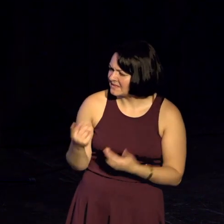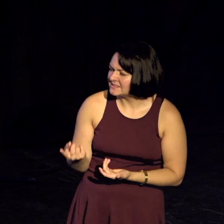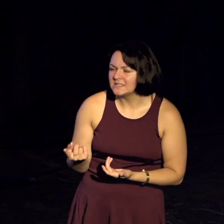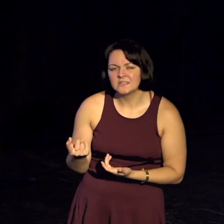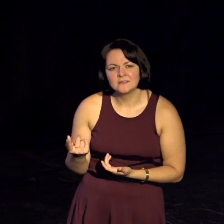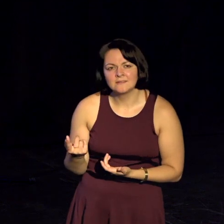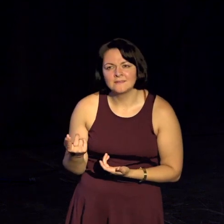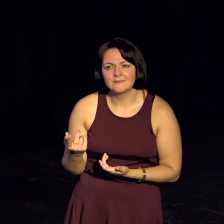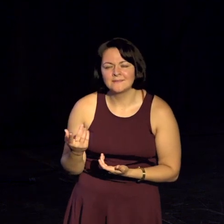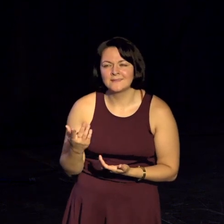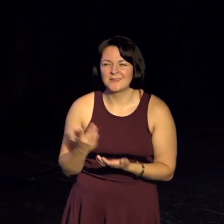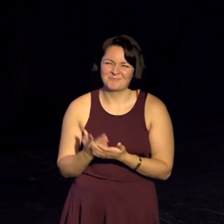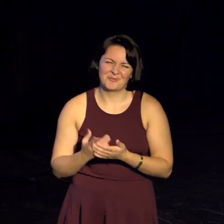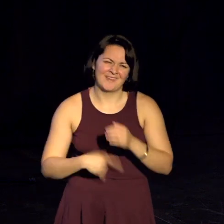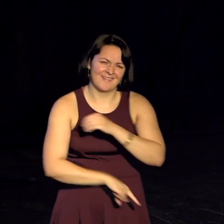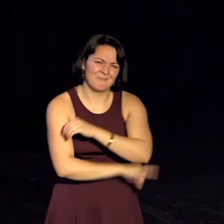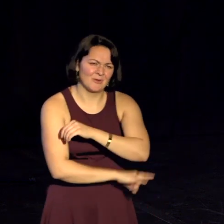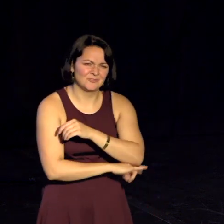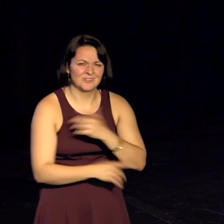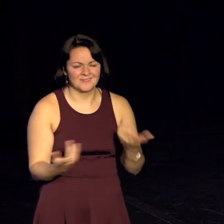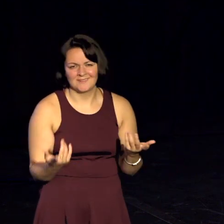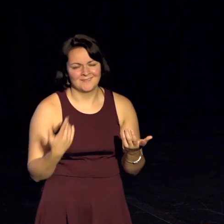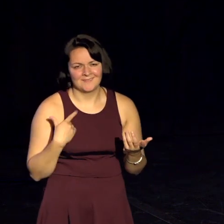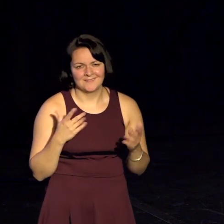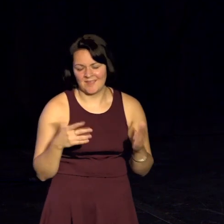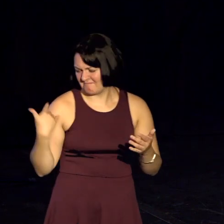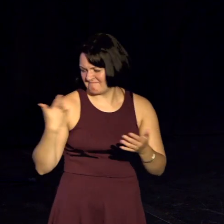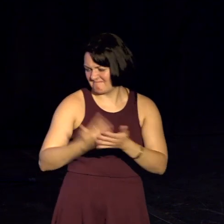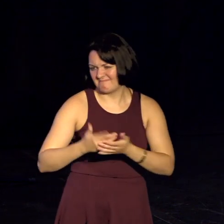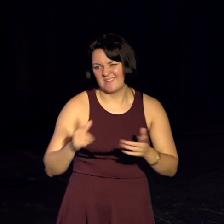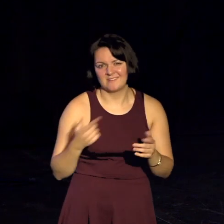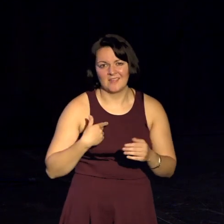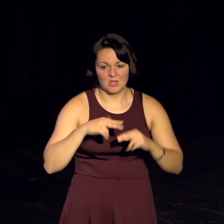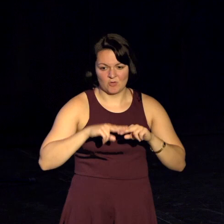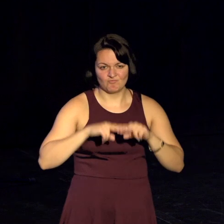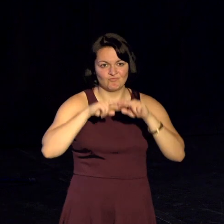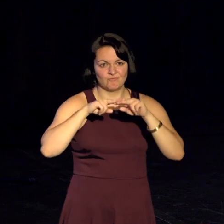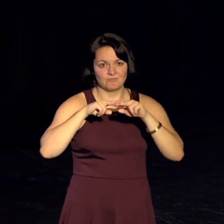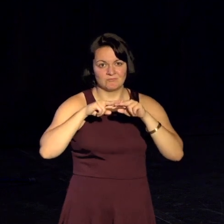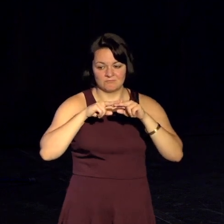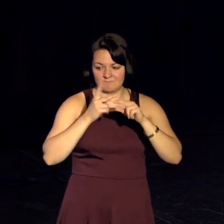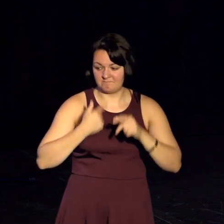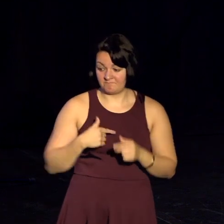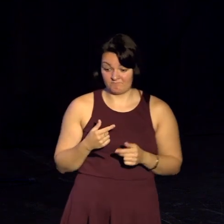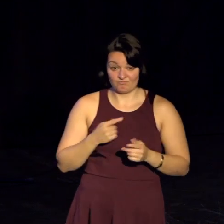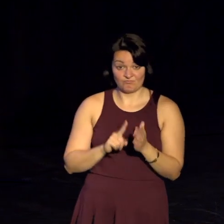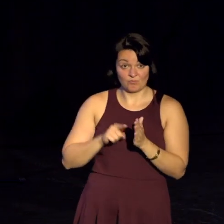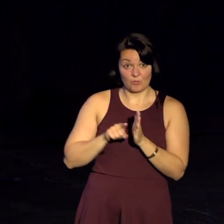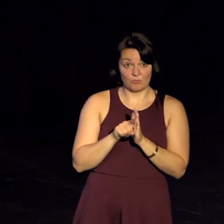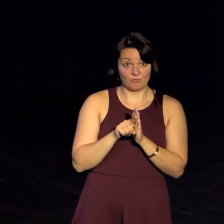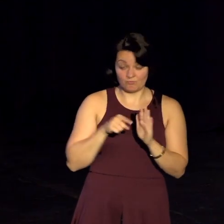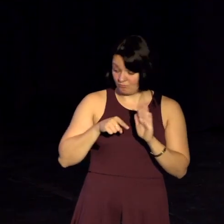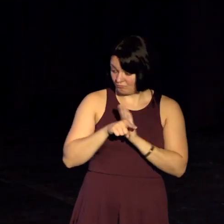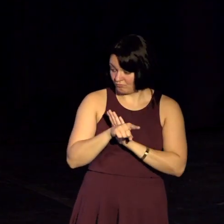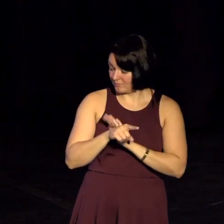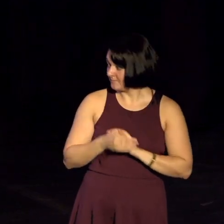And here's what I'm calling BS. Have you ever seen, or what's the rule when you get on an elevator? You get on, right, you go in,